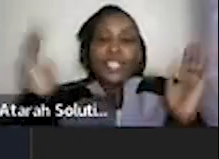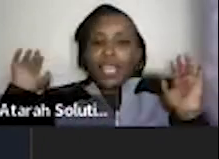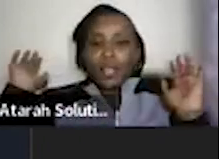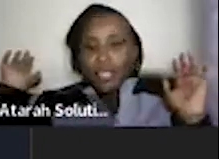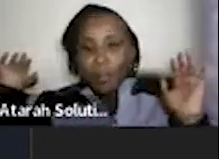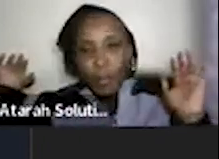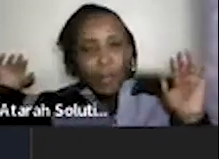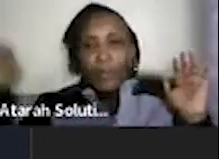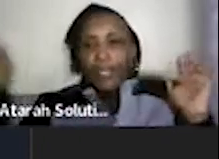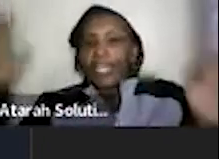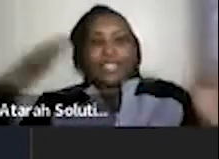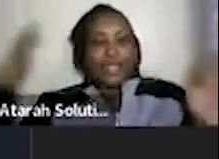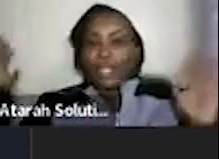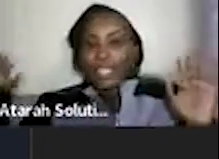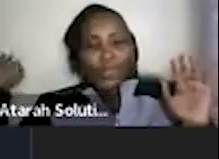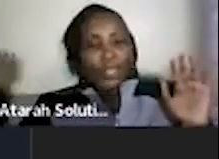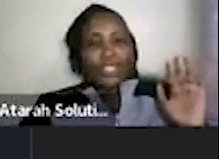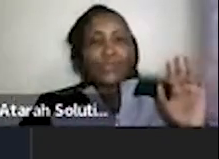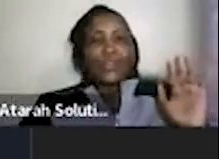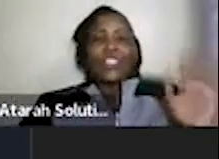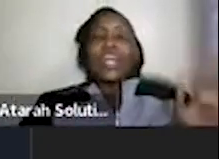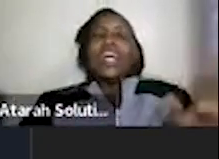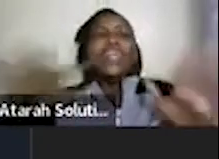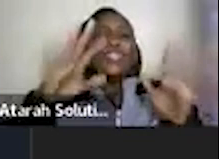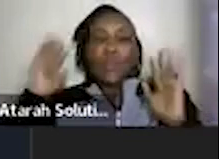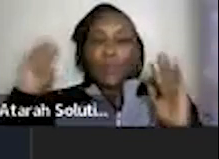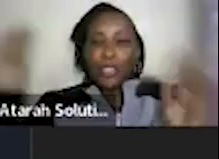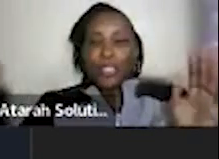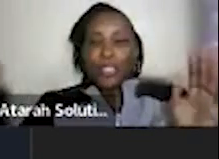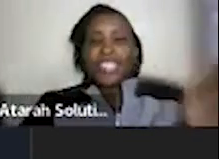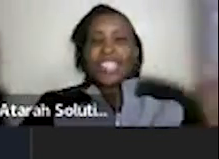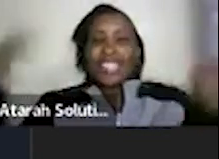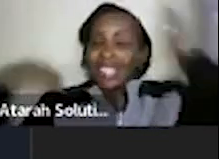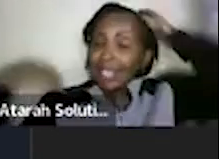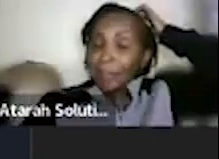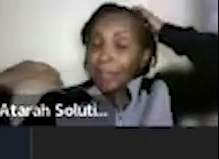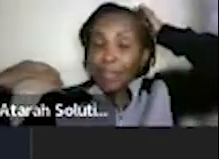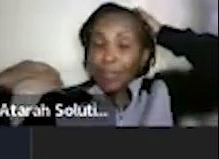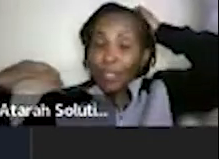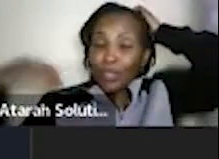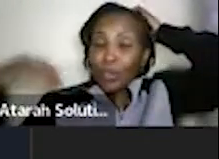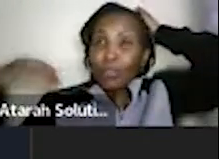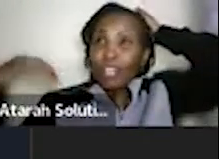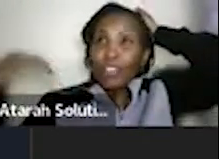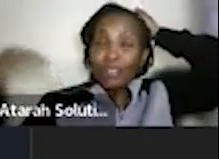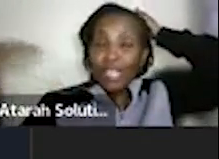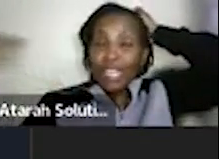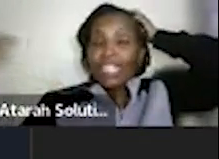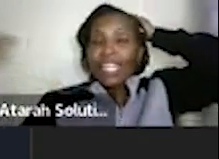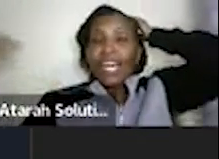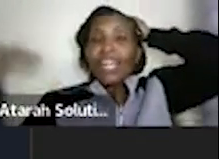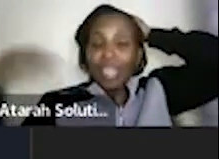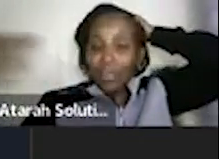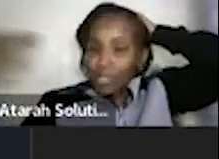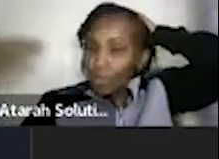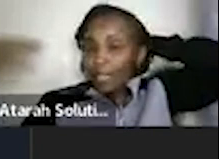or just take a road trip from nairobi and slowly you will get to jinja it is so beautiful it's right uh at the front of river nile